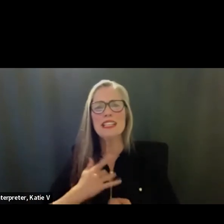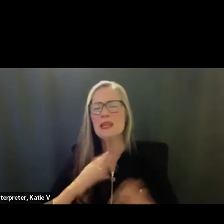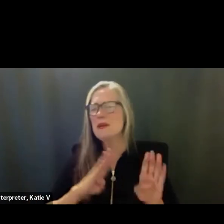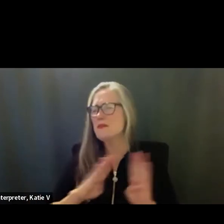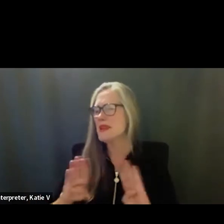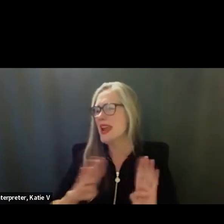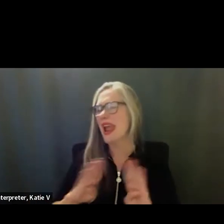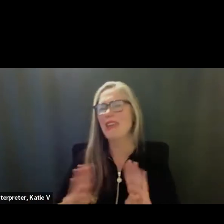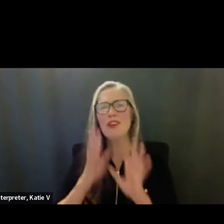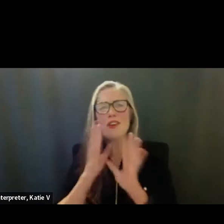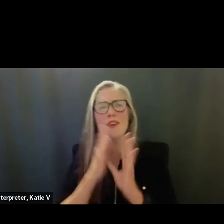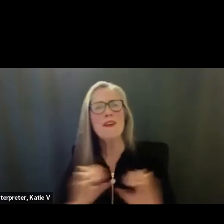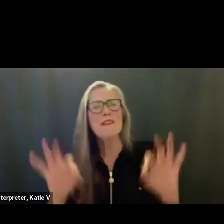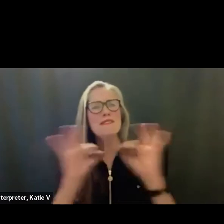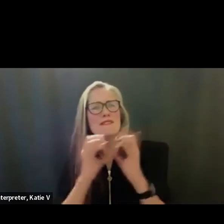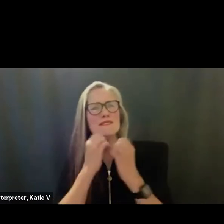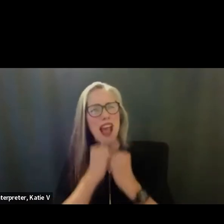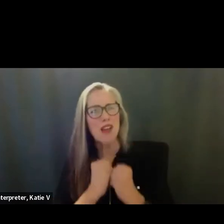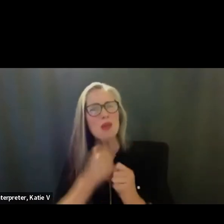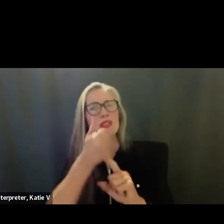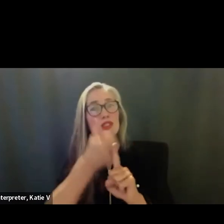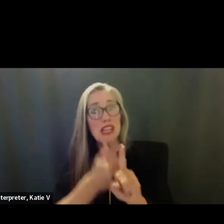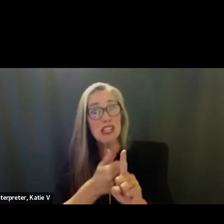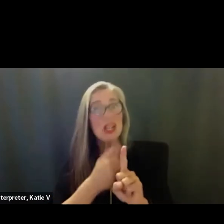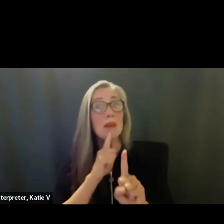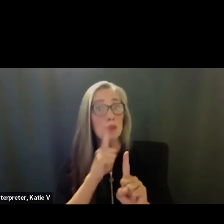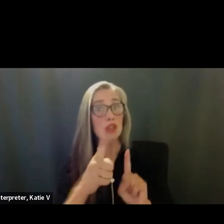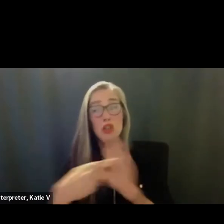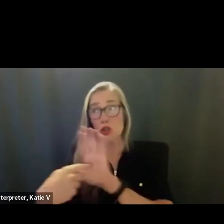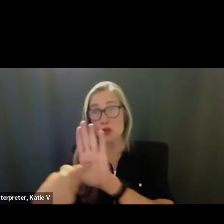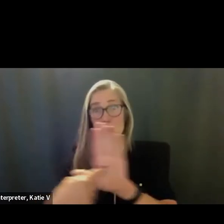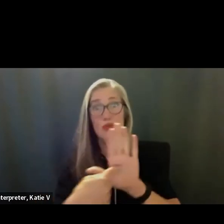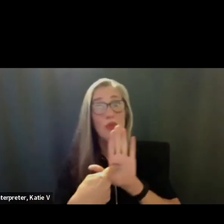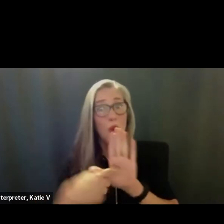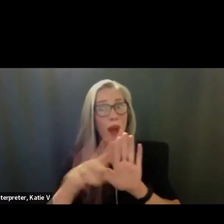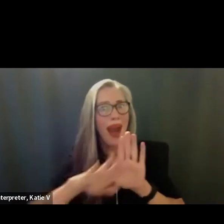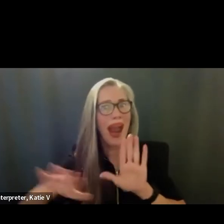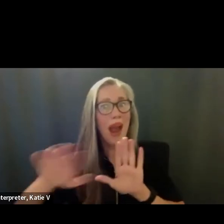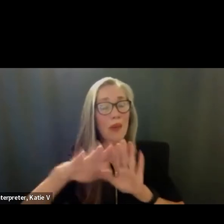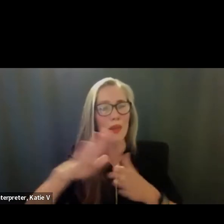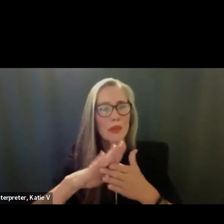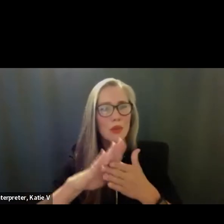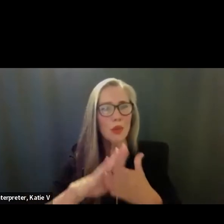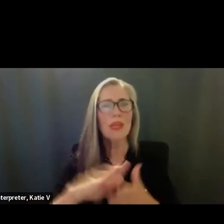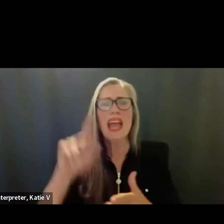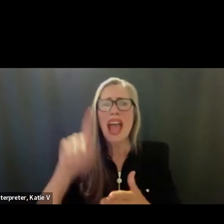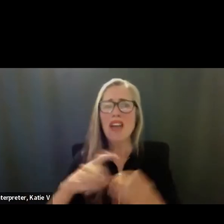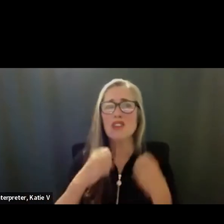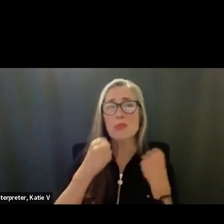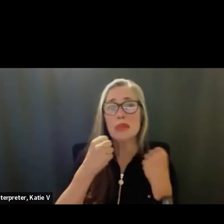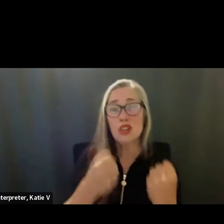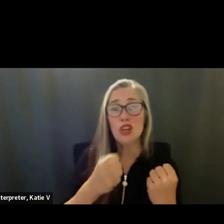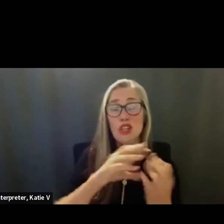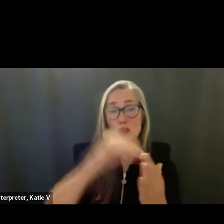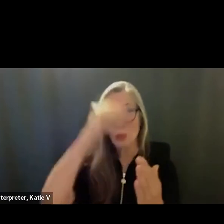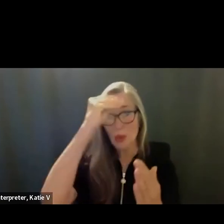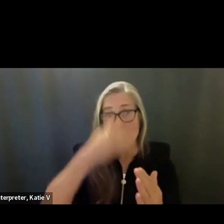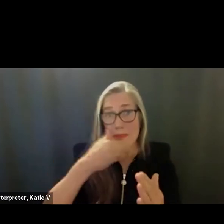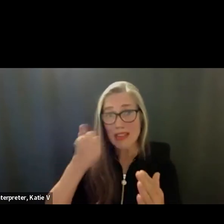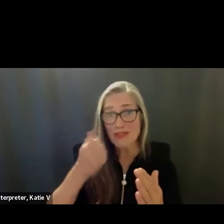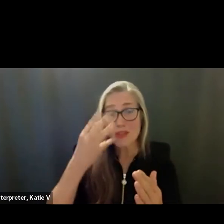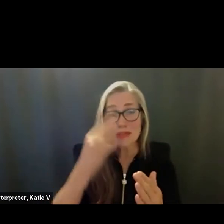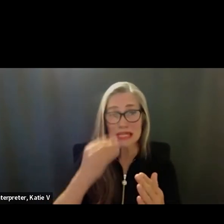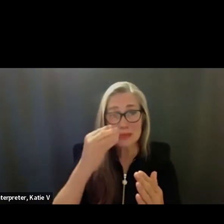At Santa Barbara High, this is our mission. Our goal is to support students to do their best, have the courage to learn from their experiences, reflect and refine their